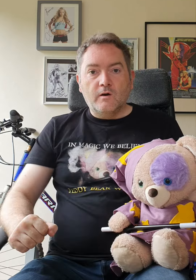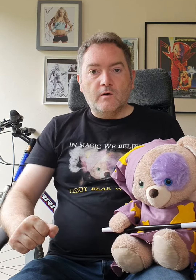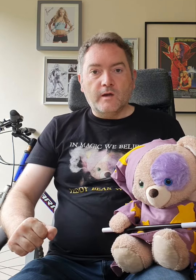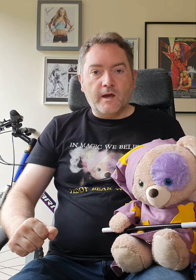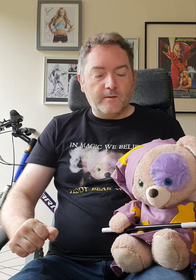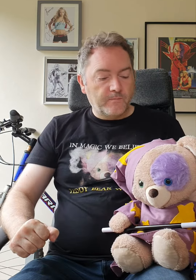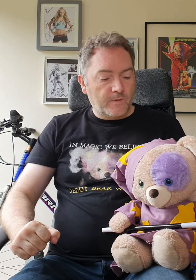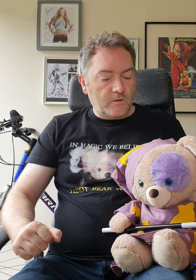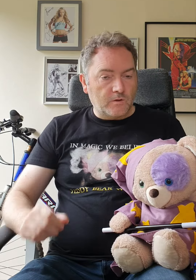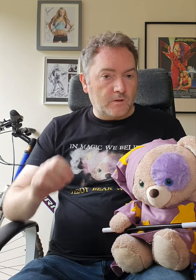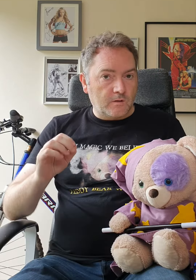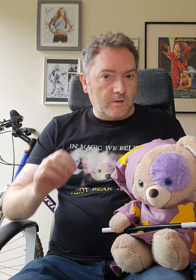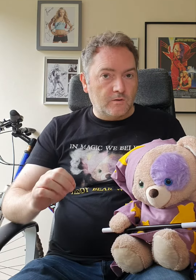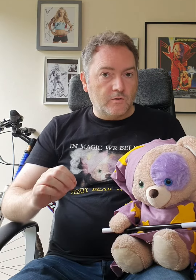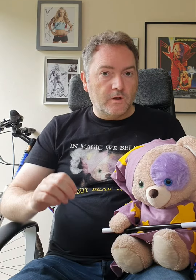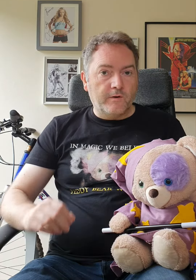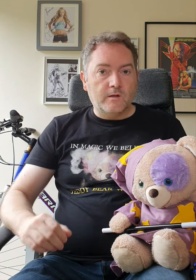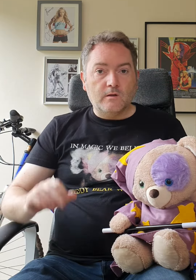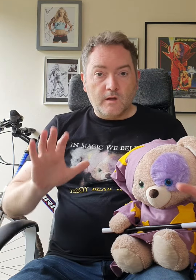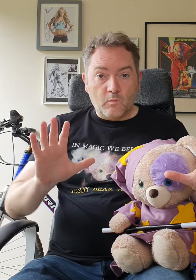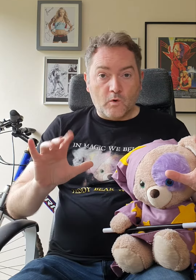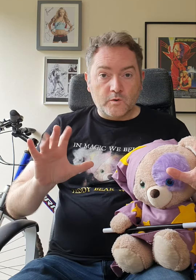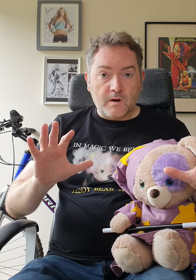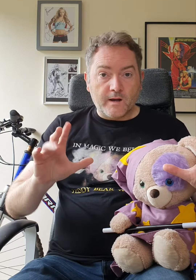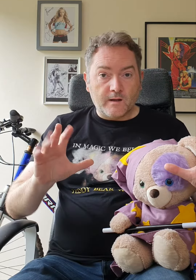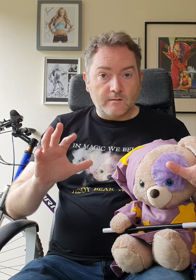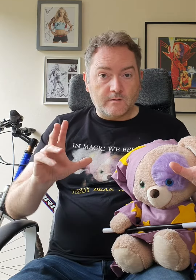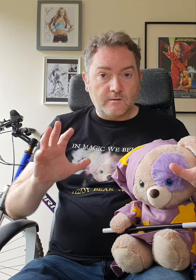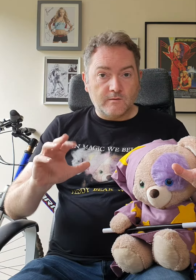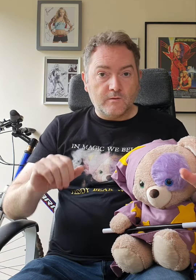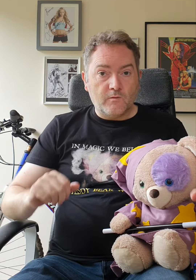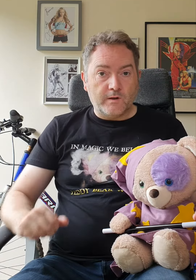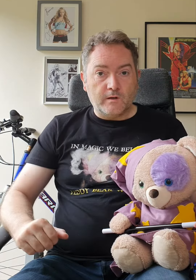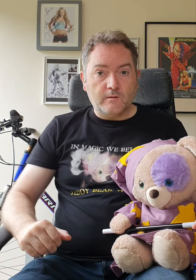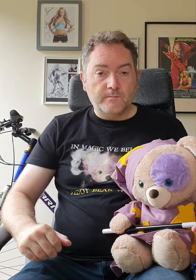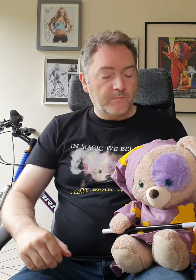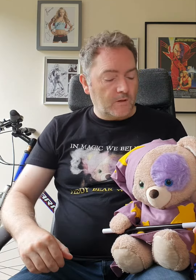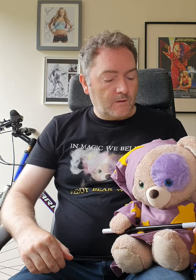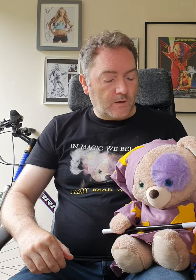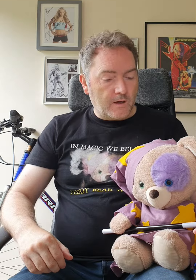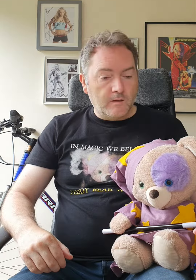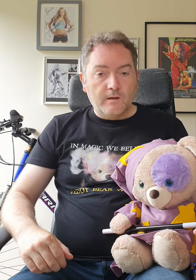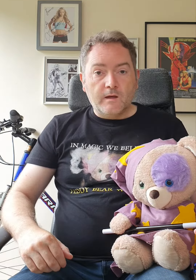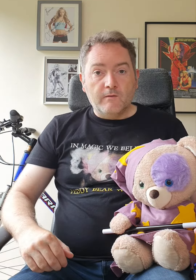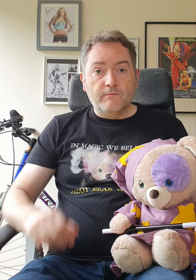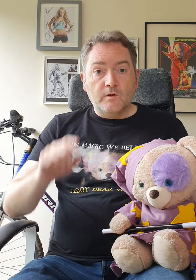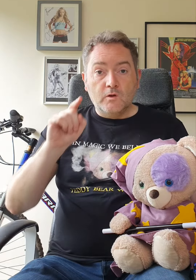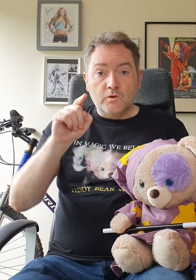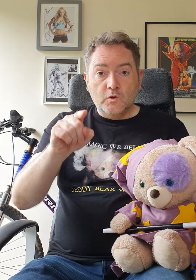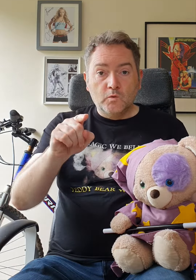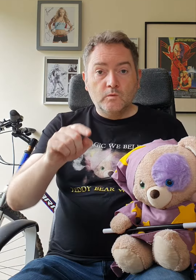Okay. So just listen to the lyrics and watch my hands. Are ready? Okay. If you